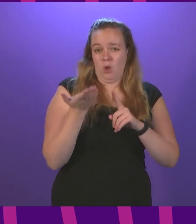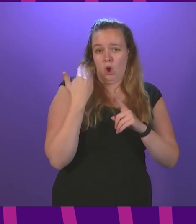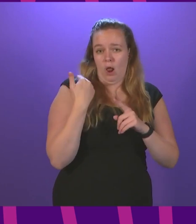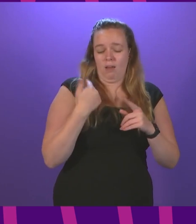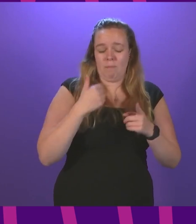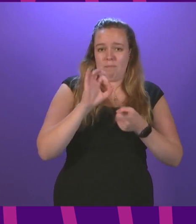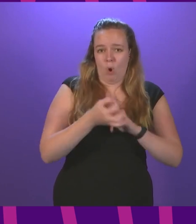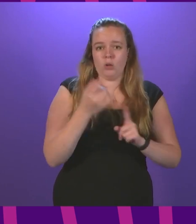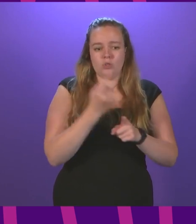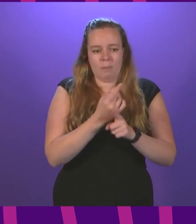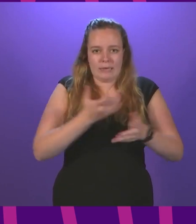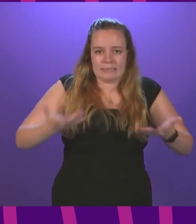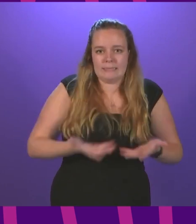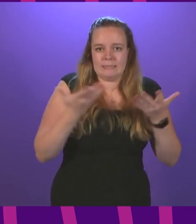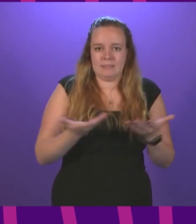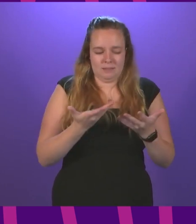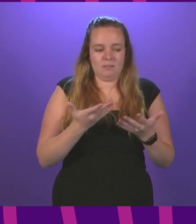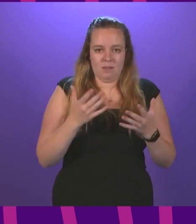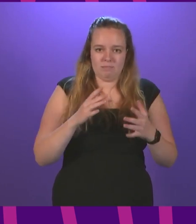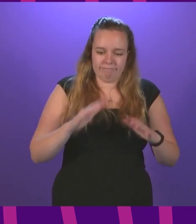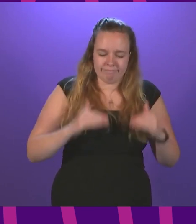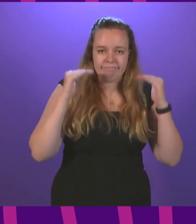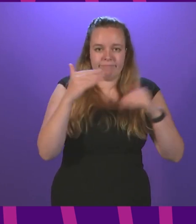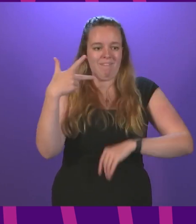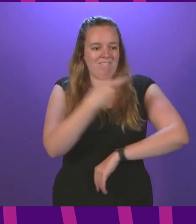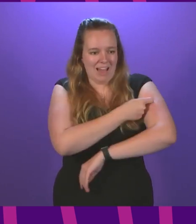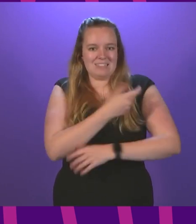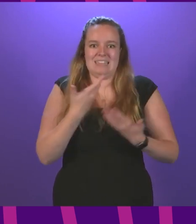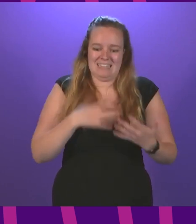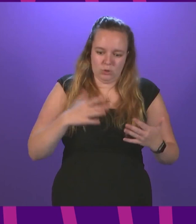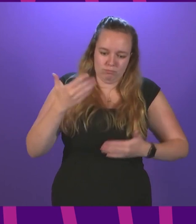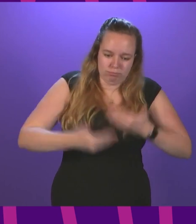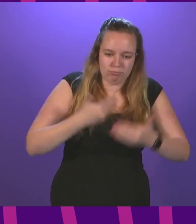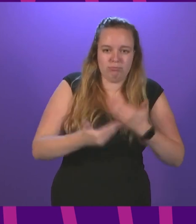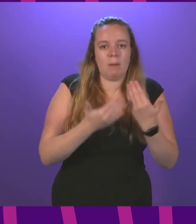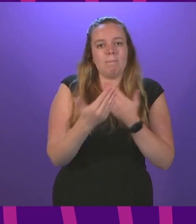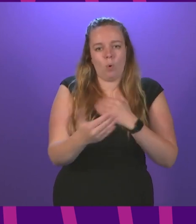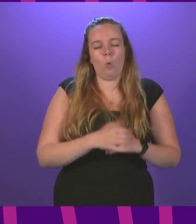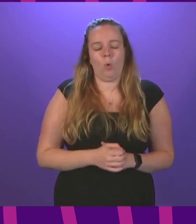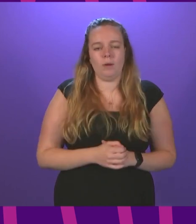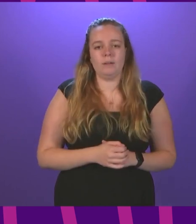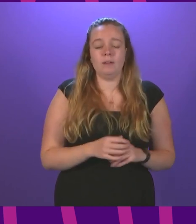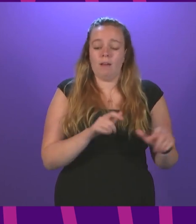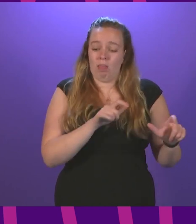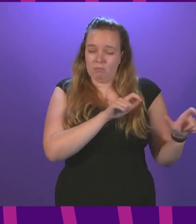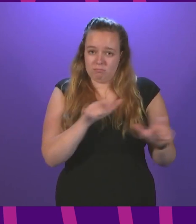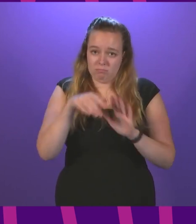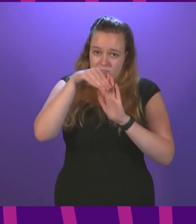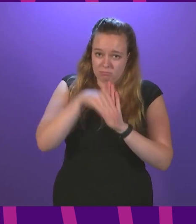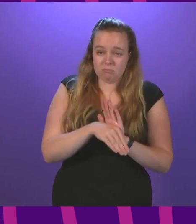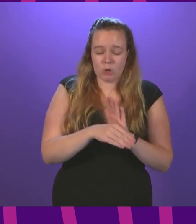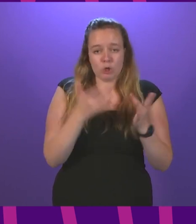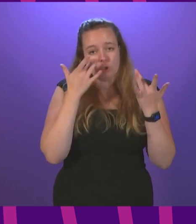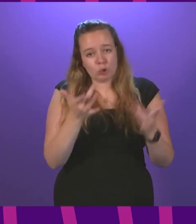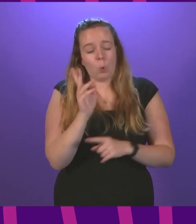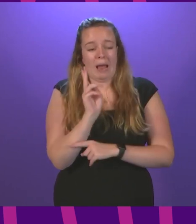point about the need to drive the already high vaccine uptake rates even higher. The current downward trajectory of cases underlines,